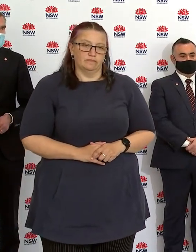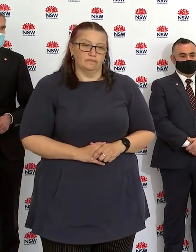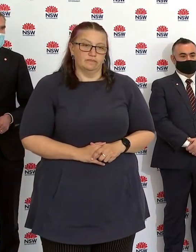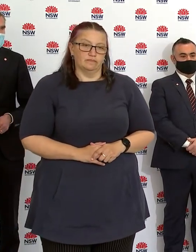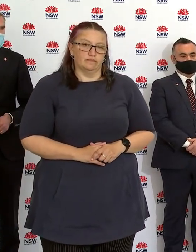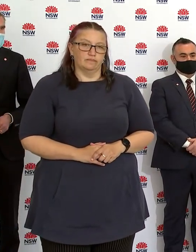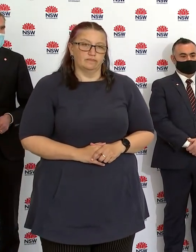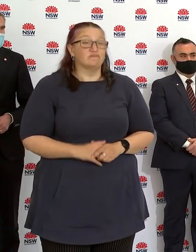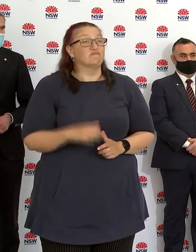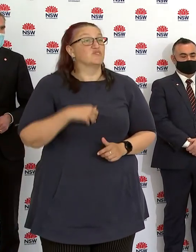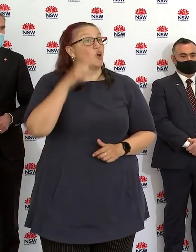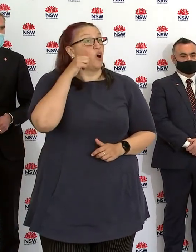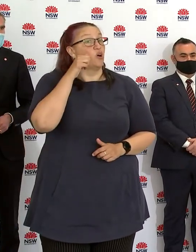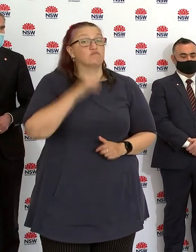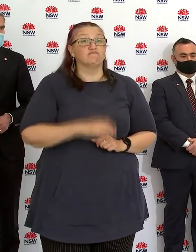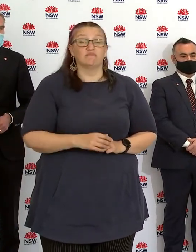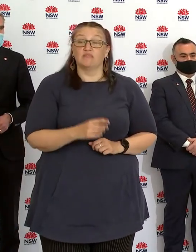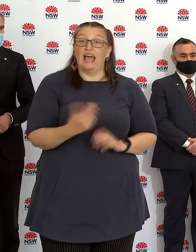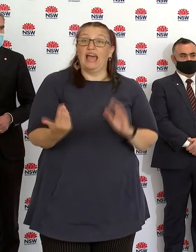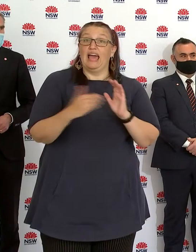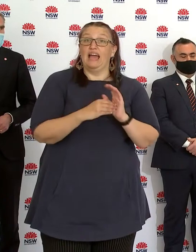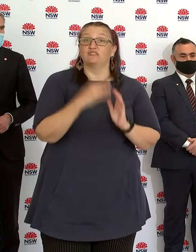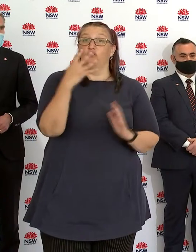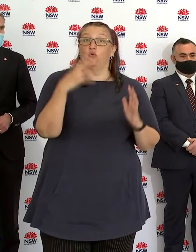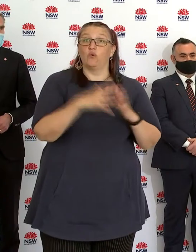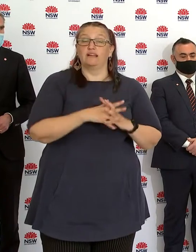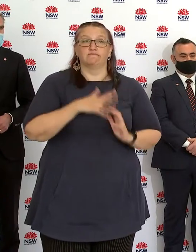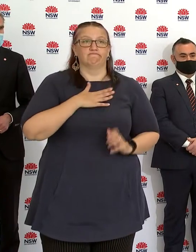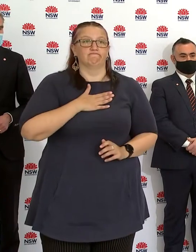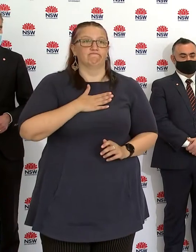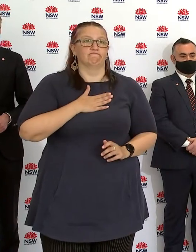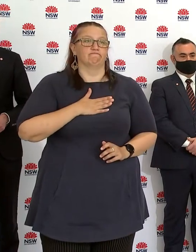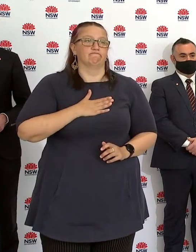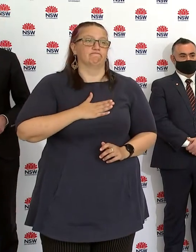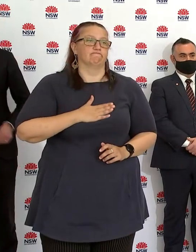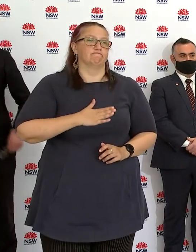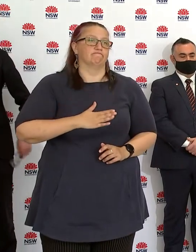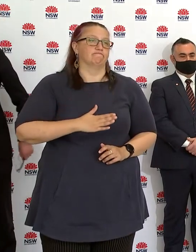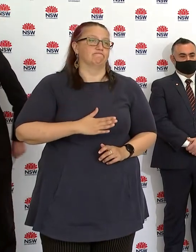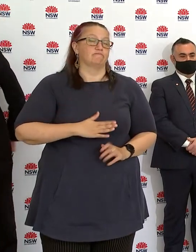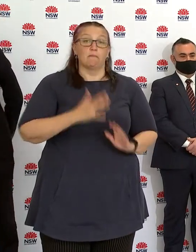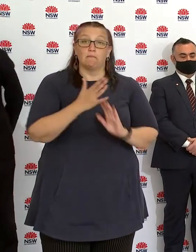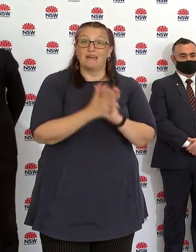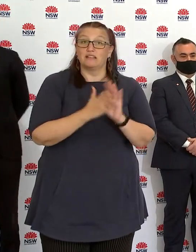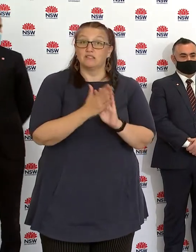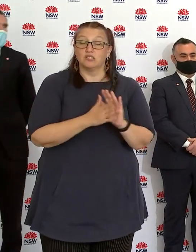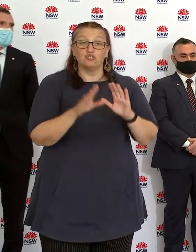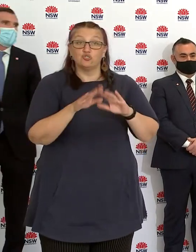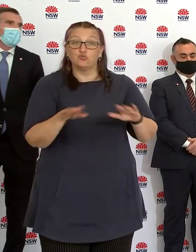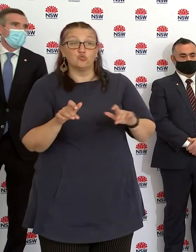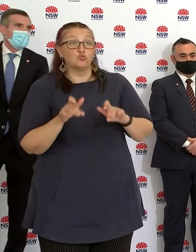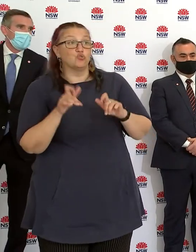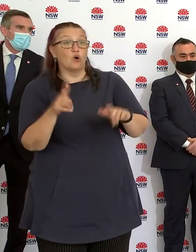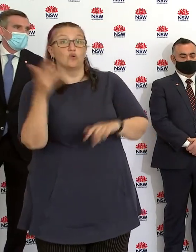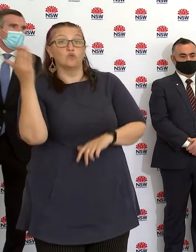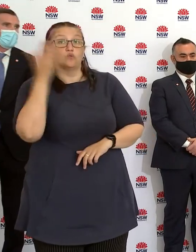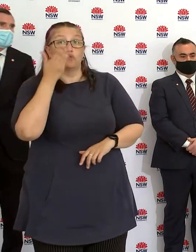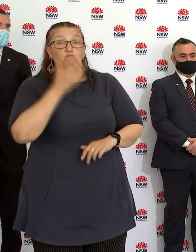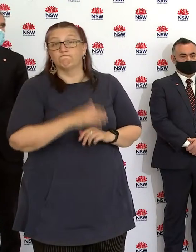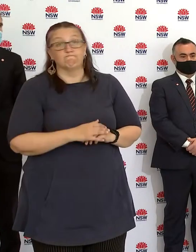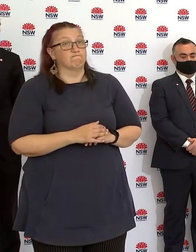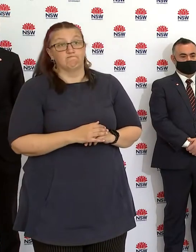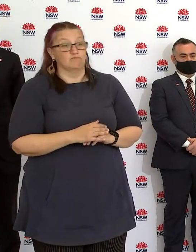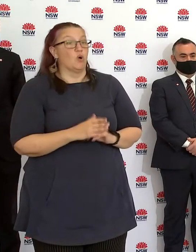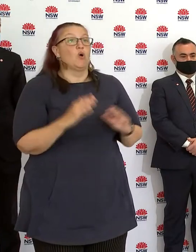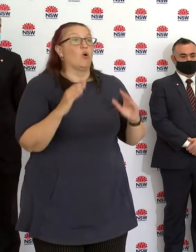means another four weeks, another month of home school learning for children and parents and teachers across greater metropolitan Sydney